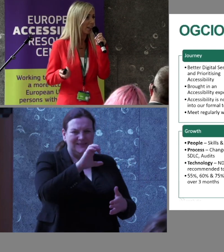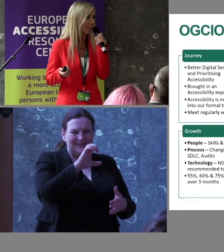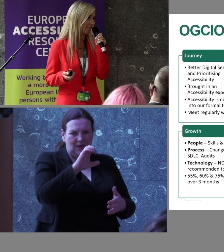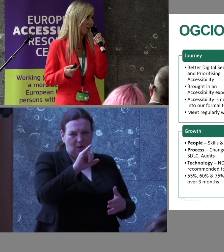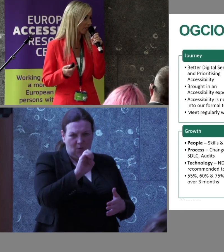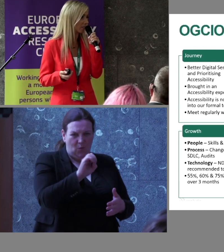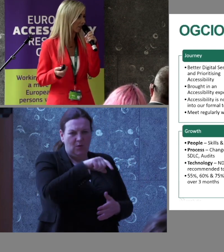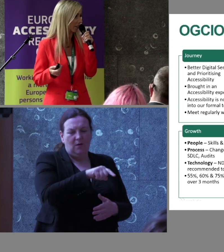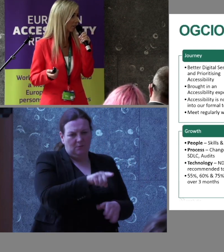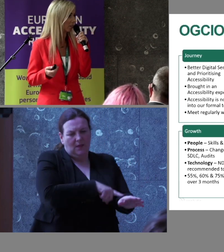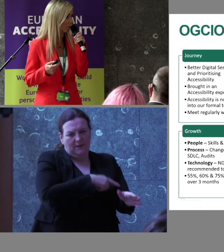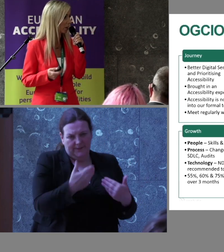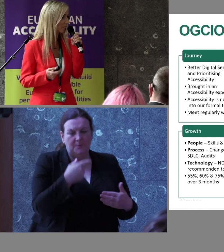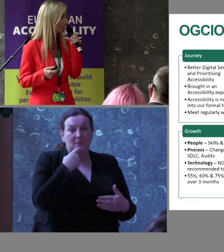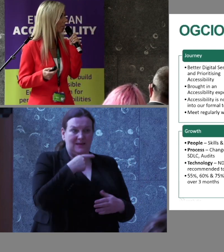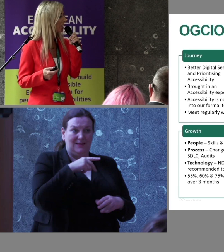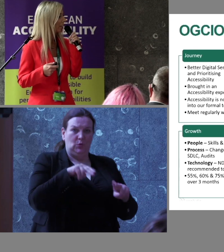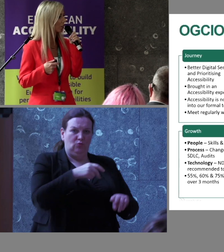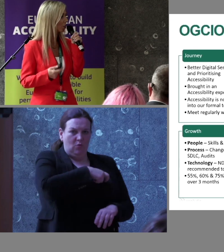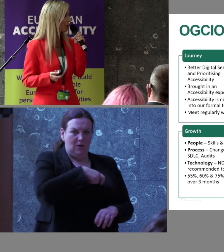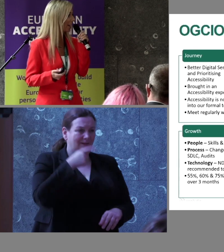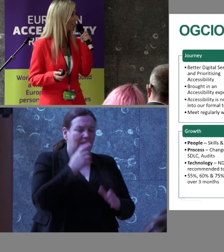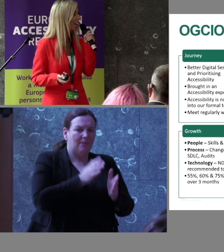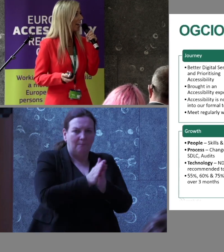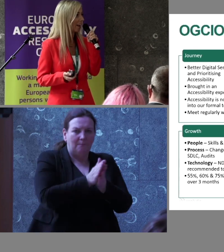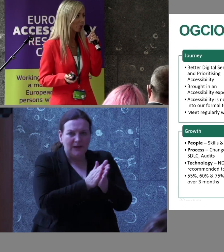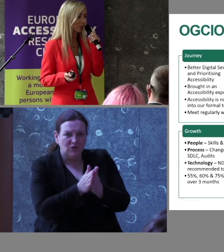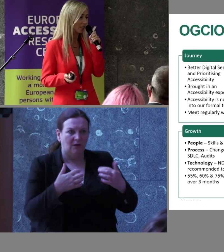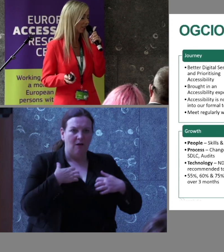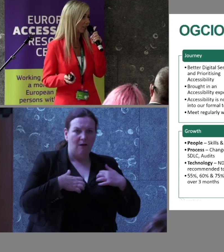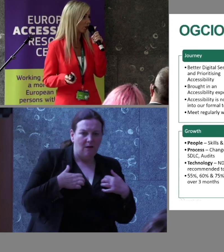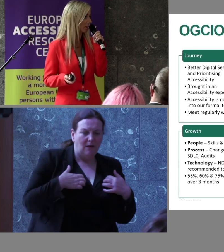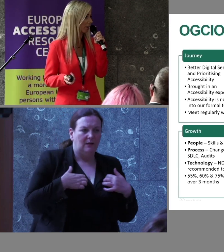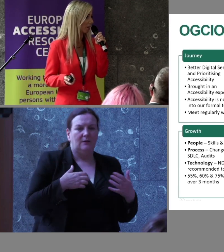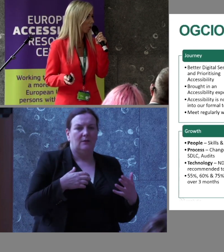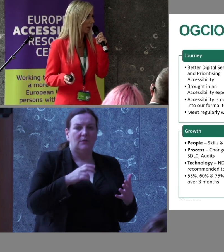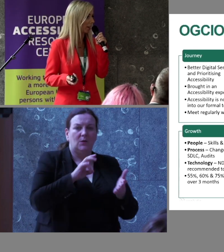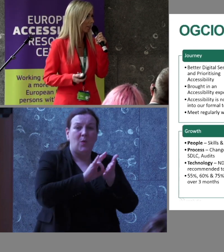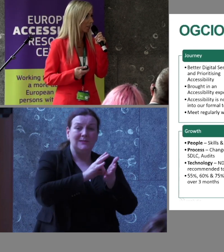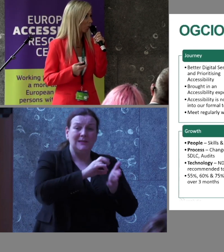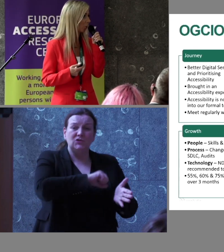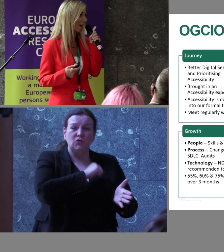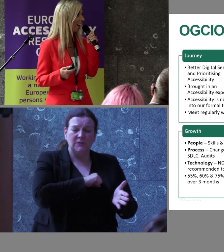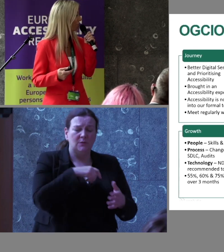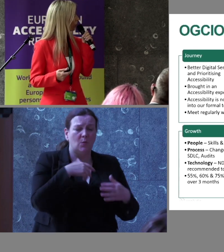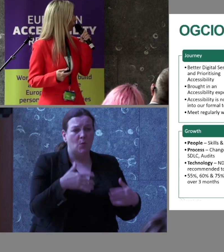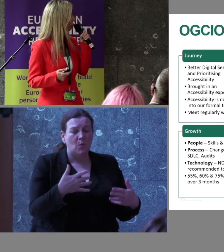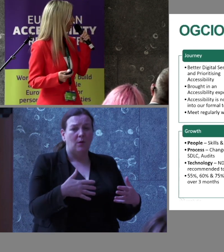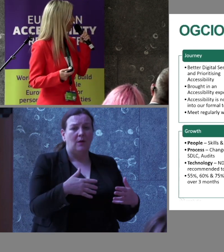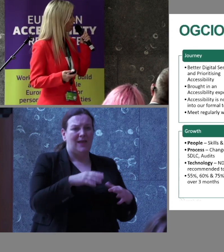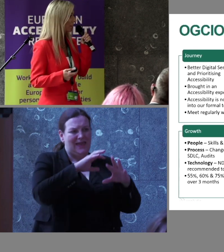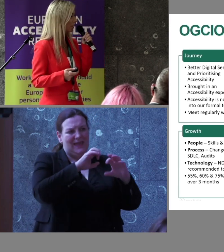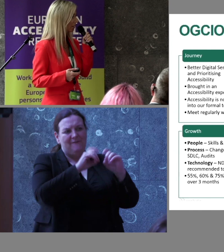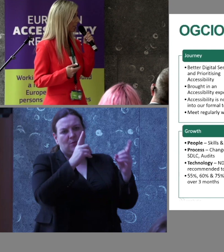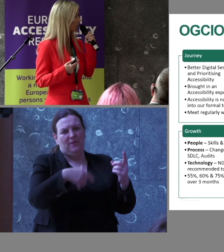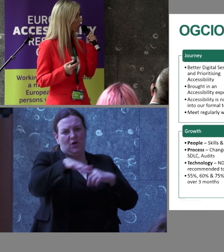in the content designers, my team, the QA, everyone in OGCIO, and what we have for